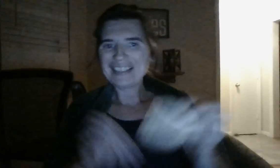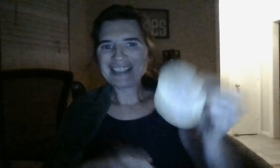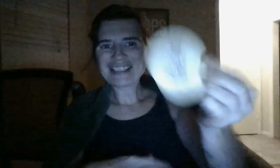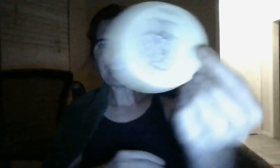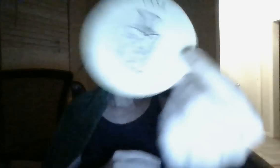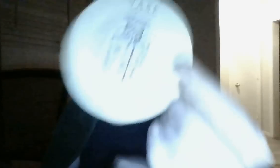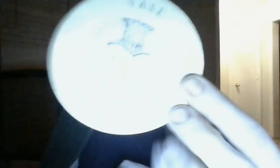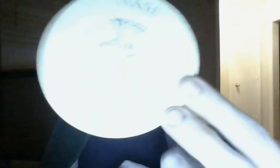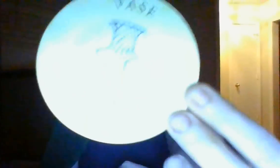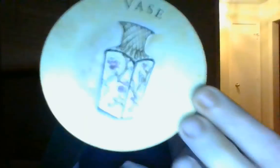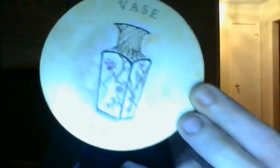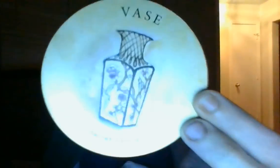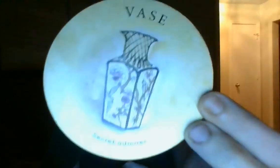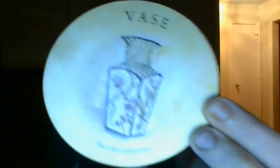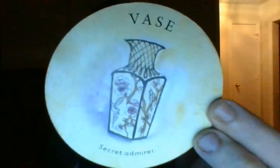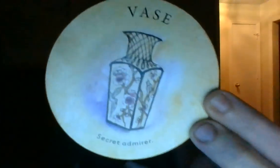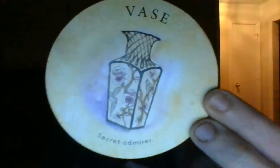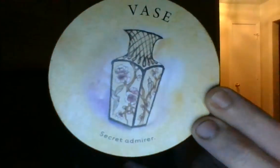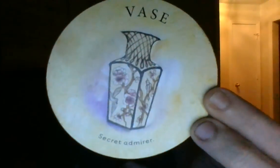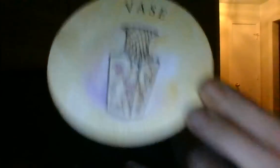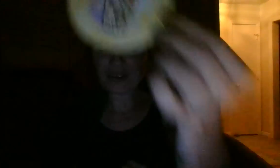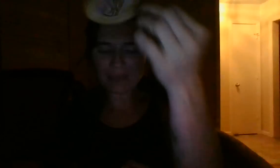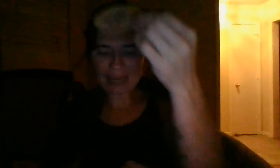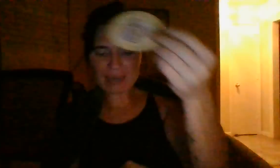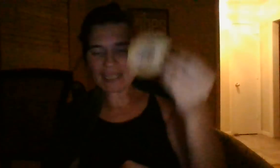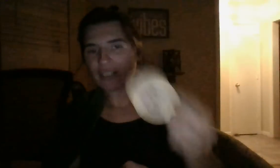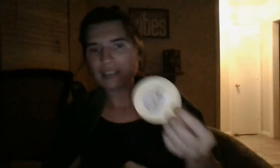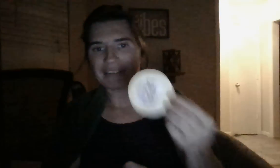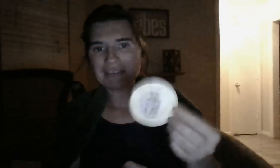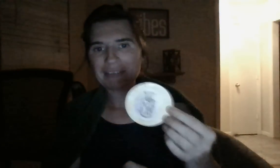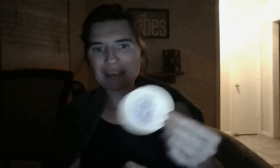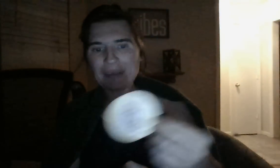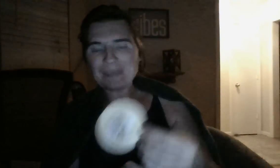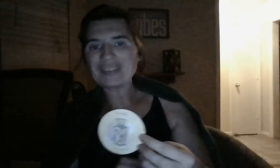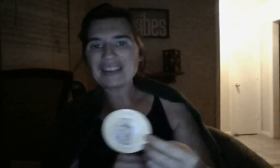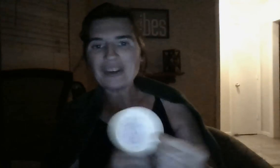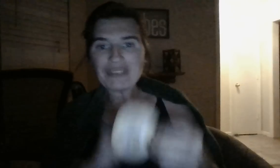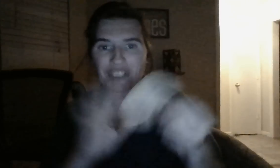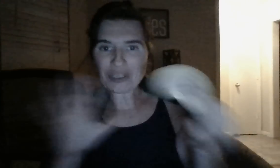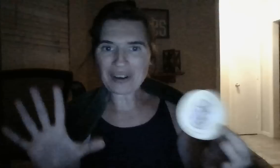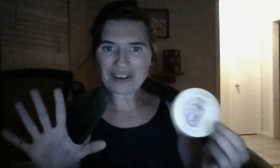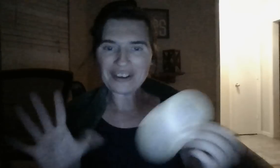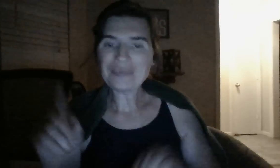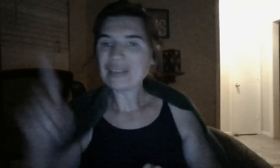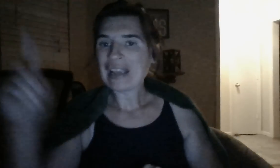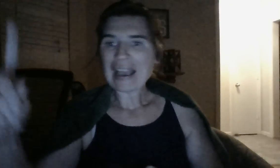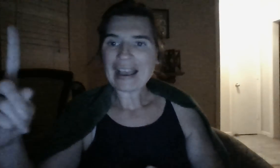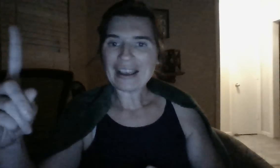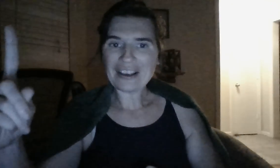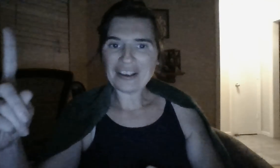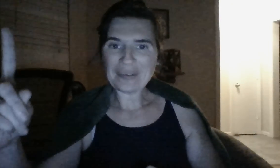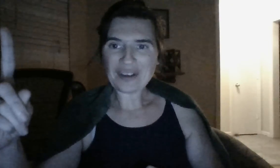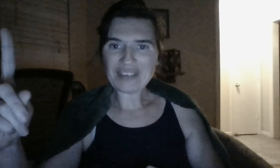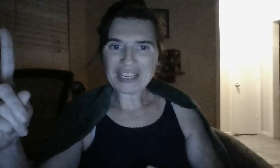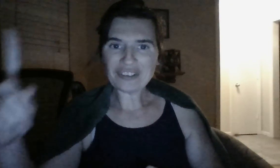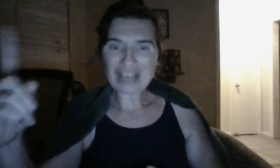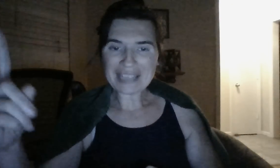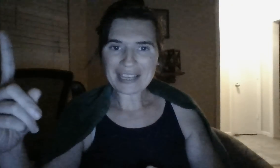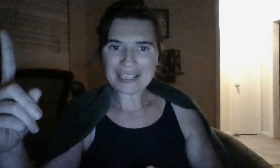So, you, secret admirer. So, maybe whoever you are, over here, lightside